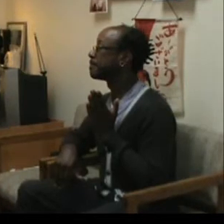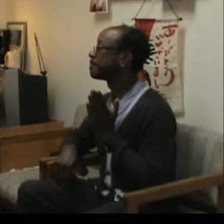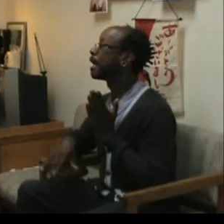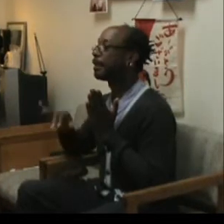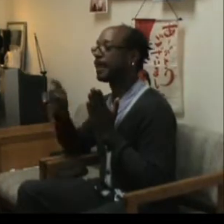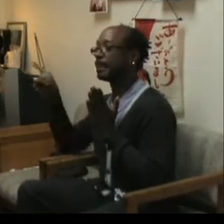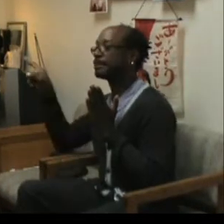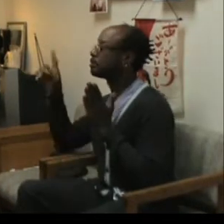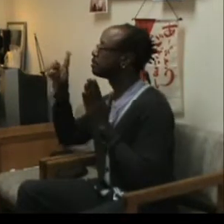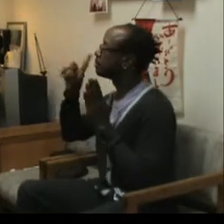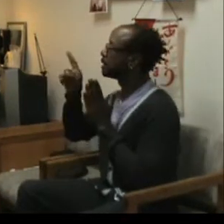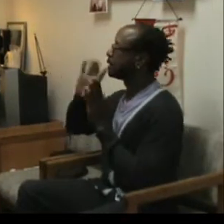category. Oh, yeah.